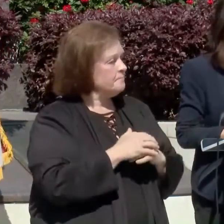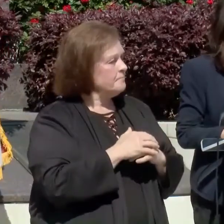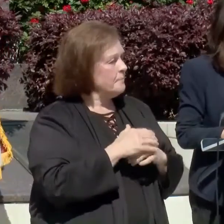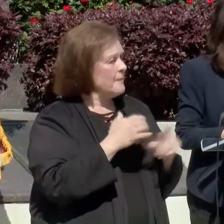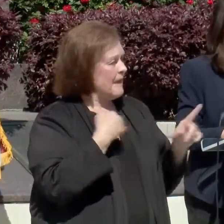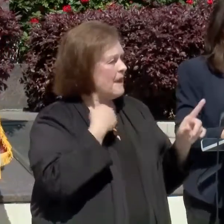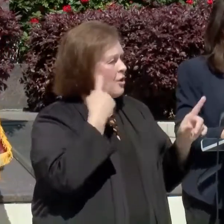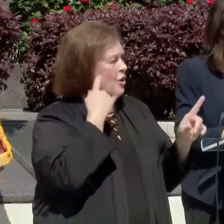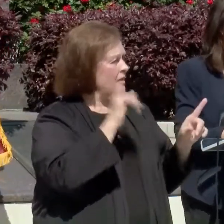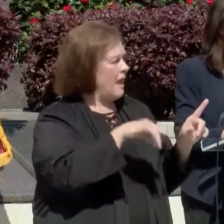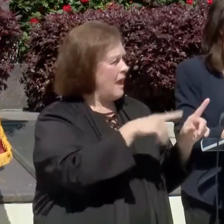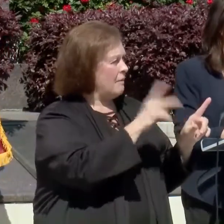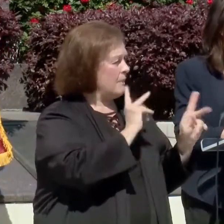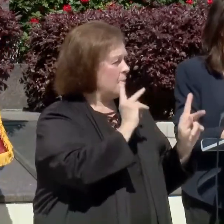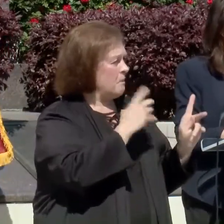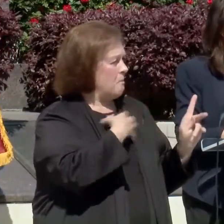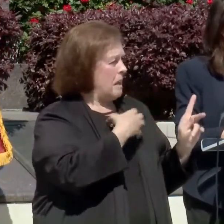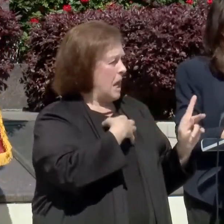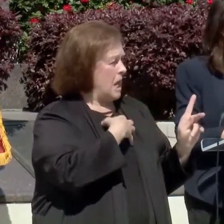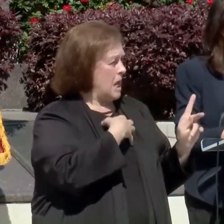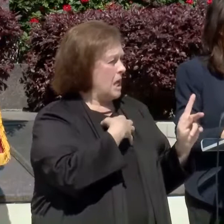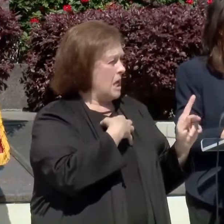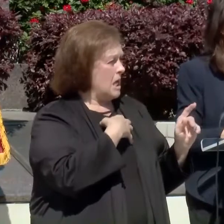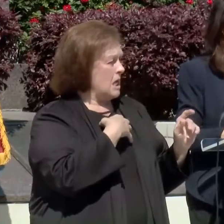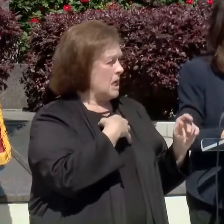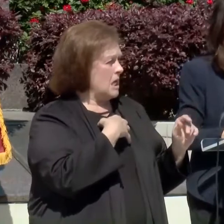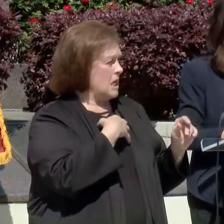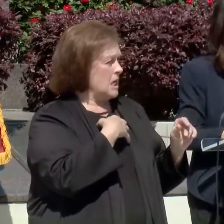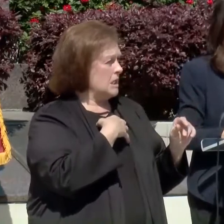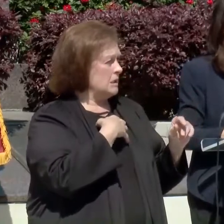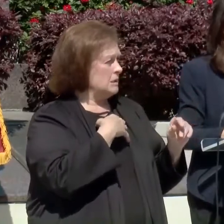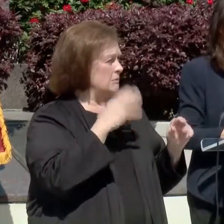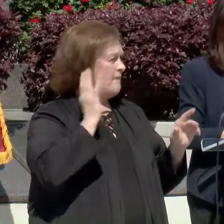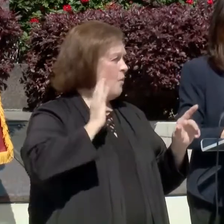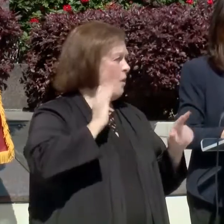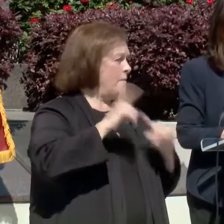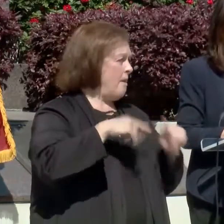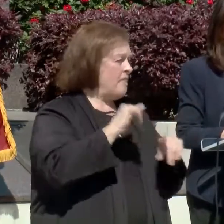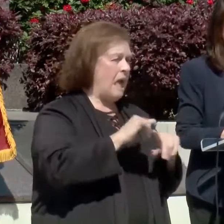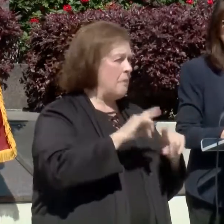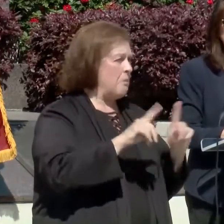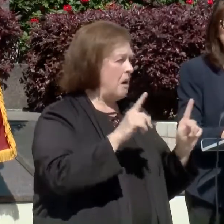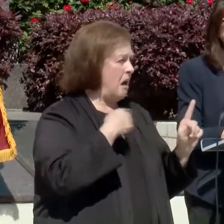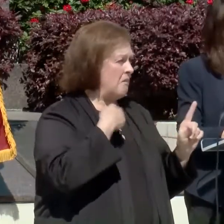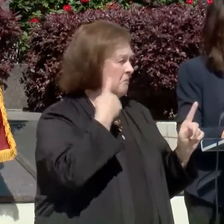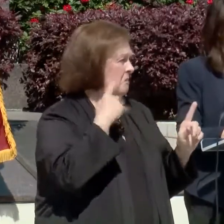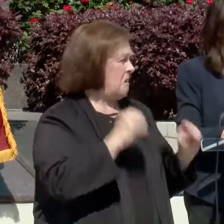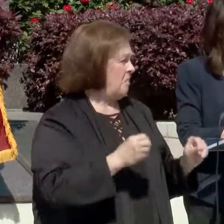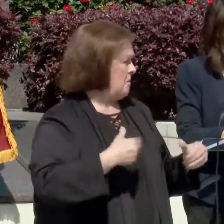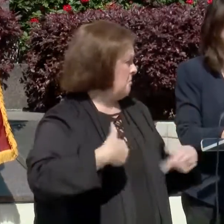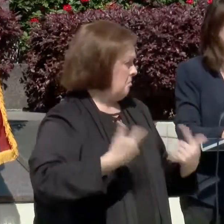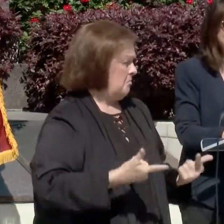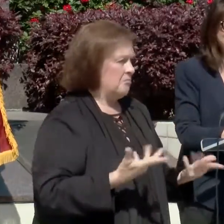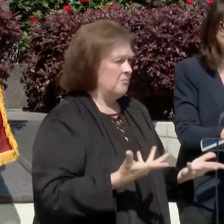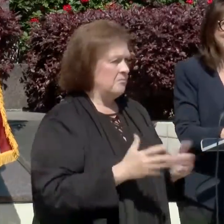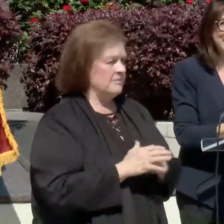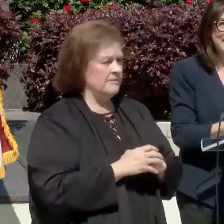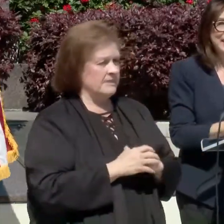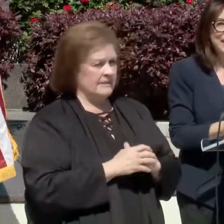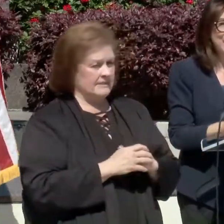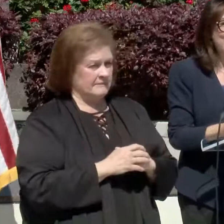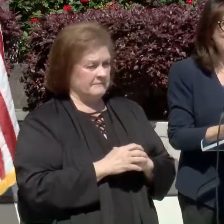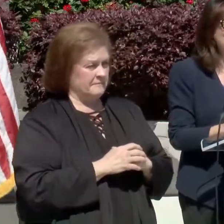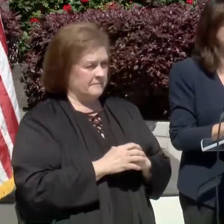hearing that complaint a lot, you know, you know, in prior months, but I have not heard that yet. So thank you.